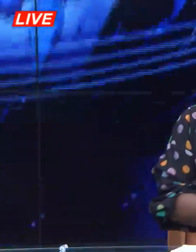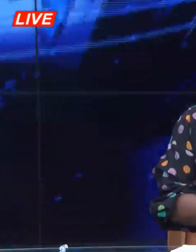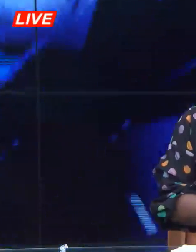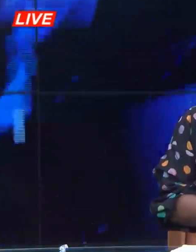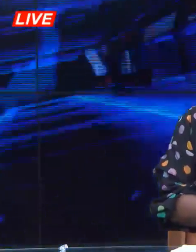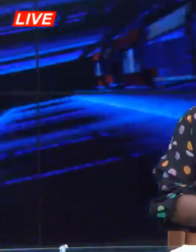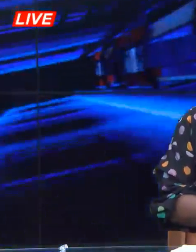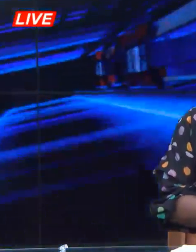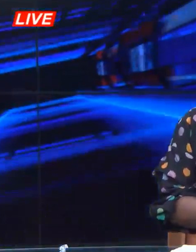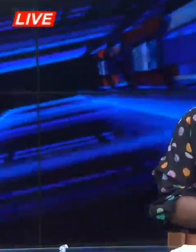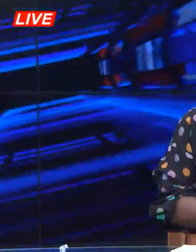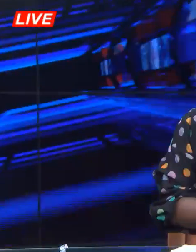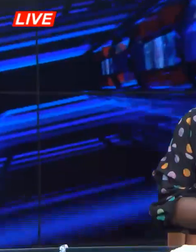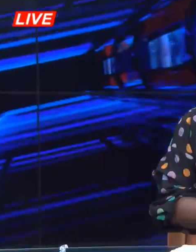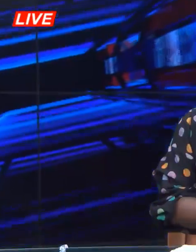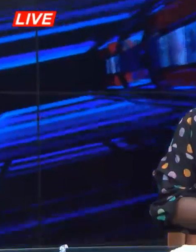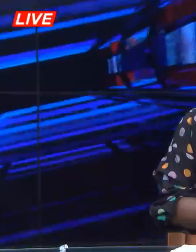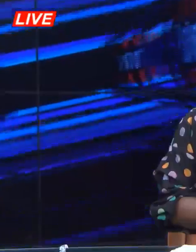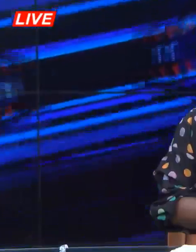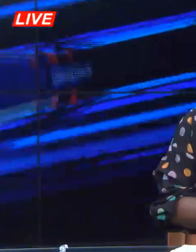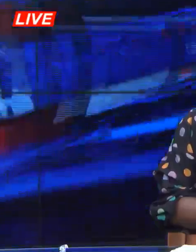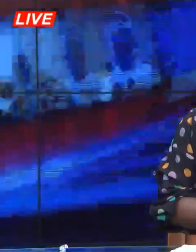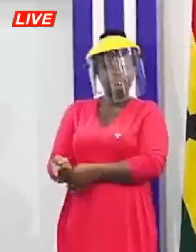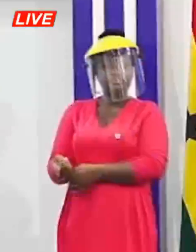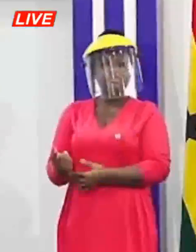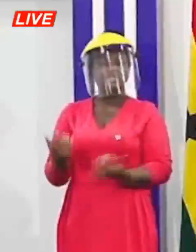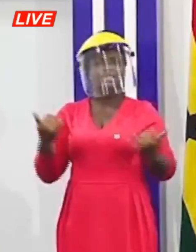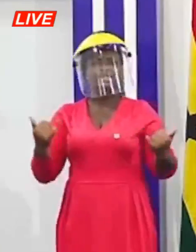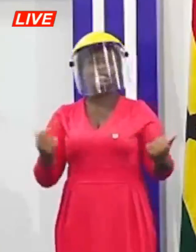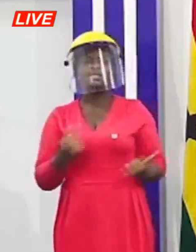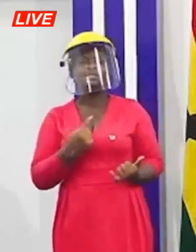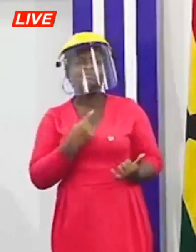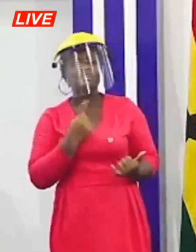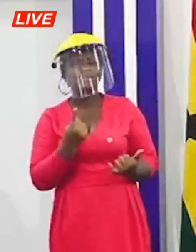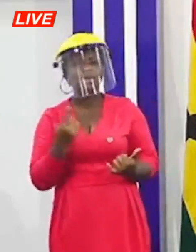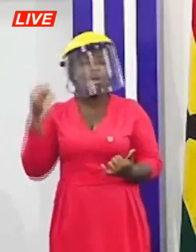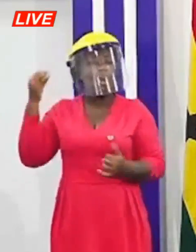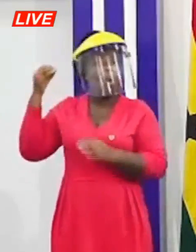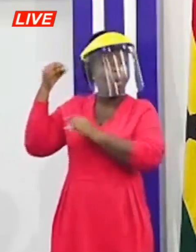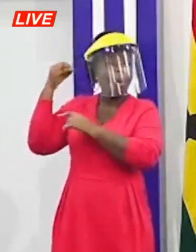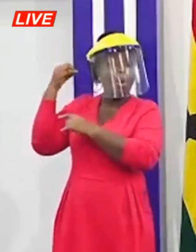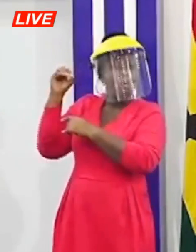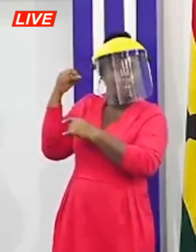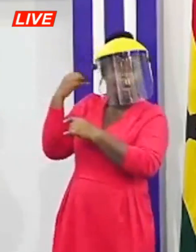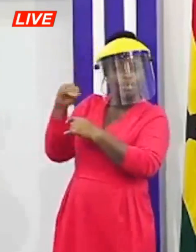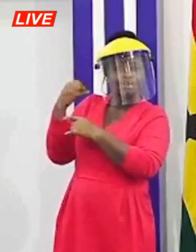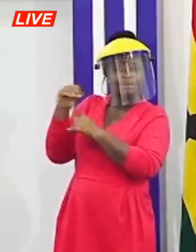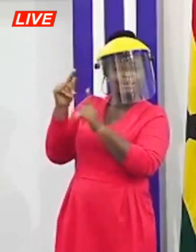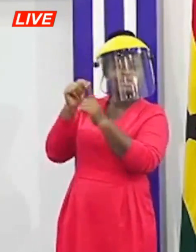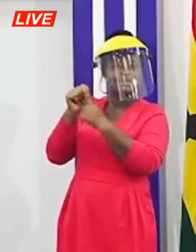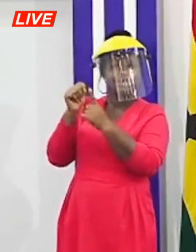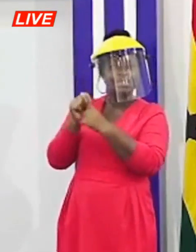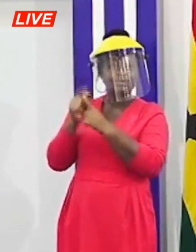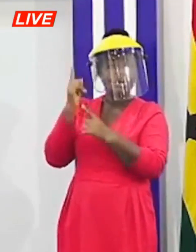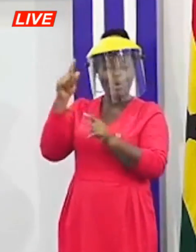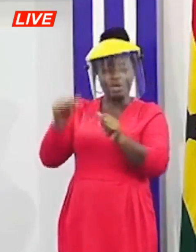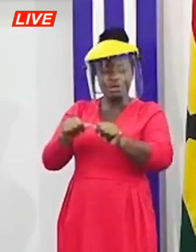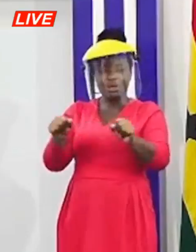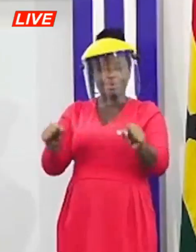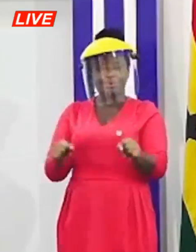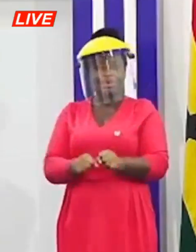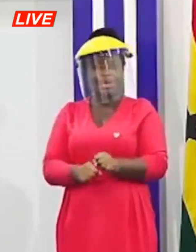for den yana moye say that oboase is one area that has a lot of